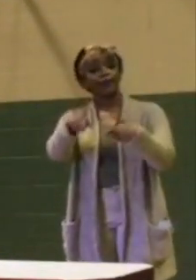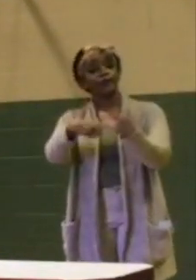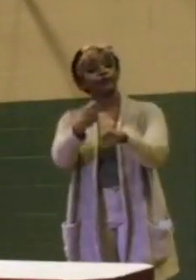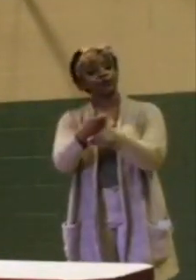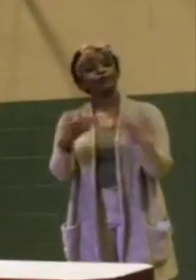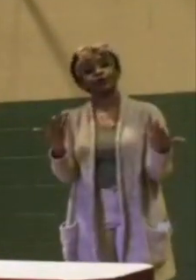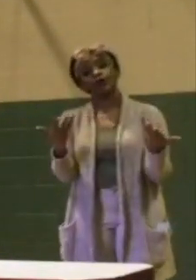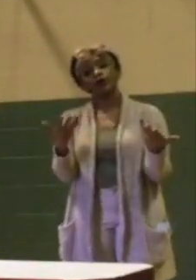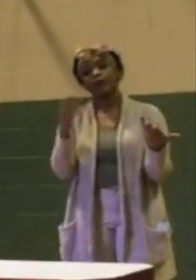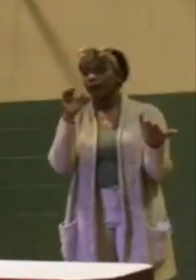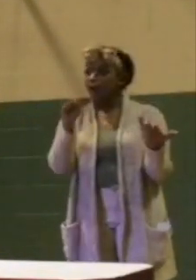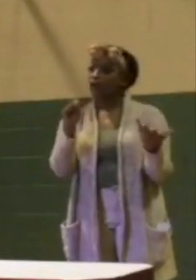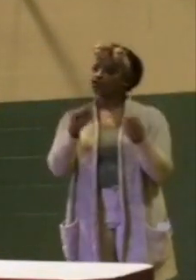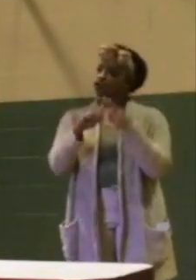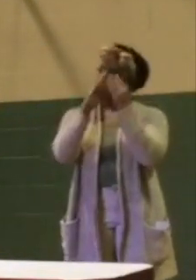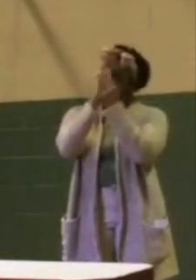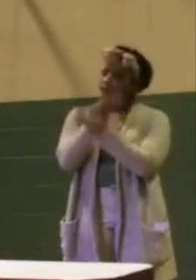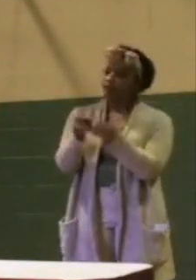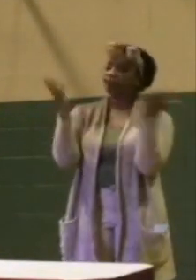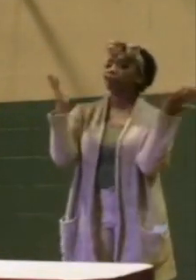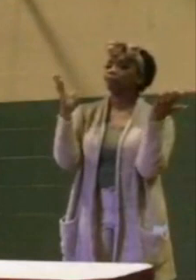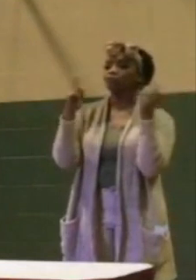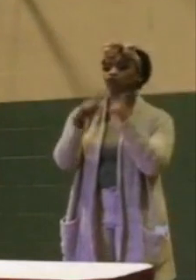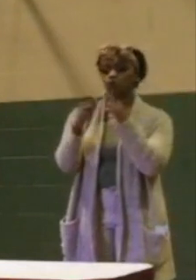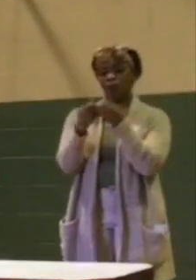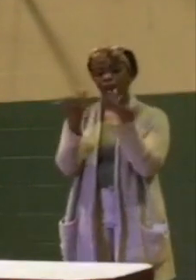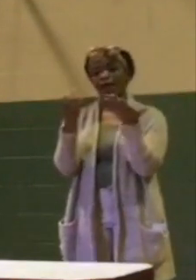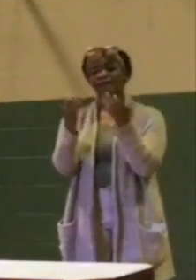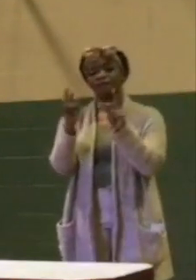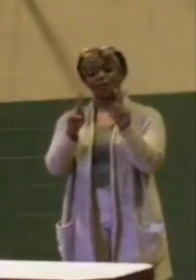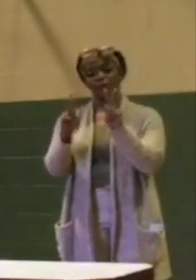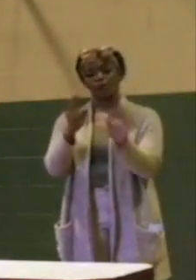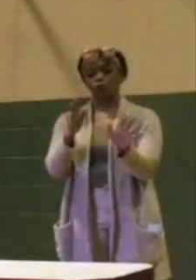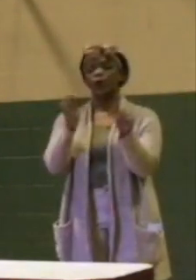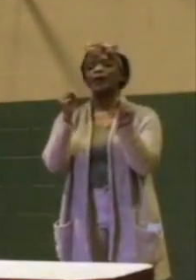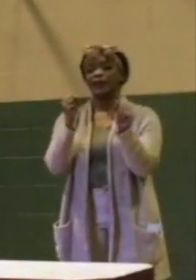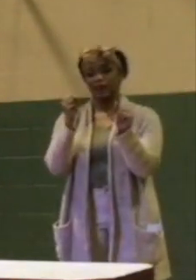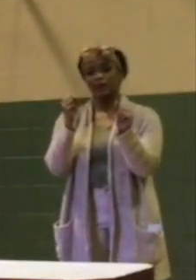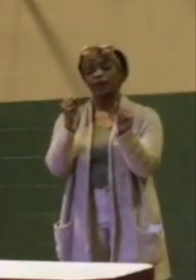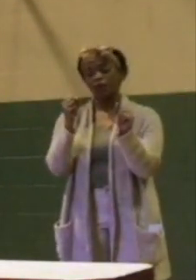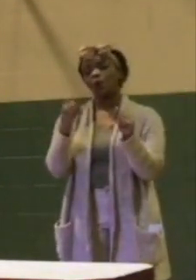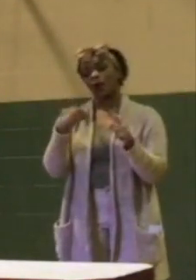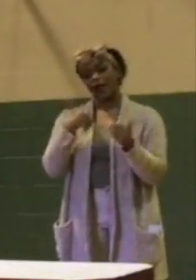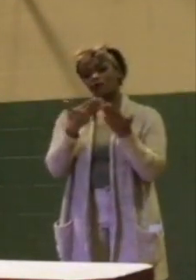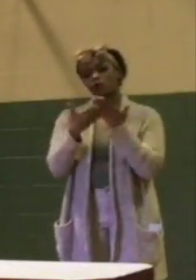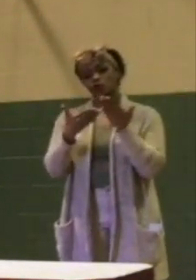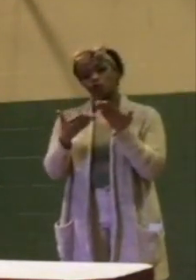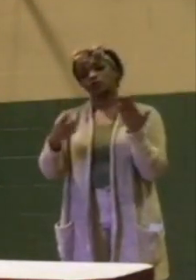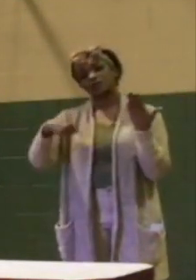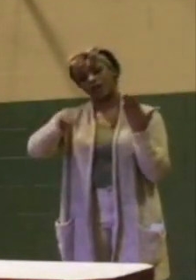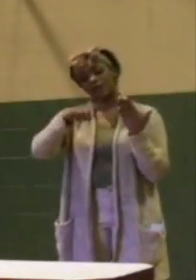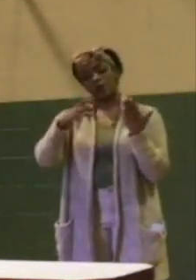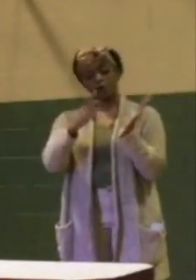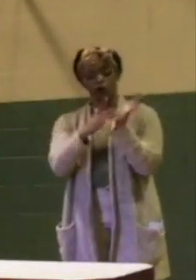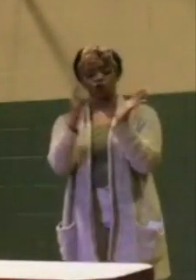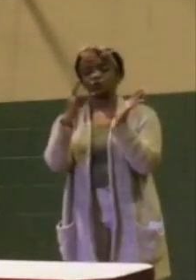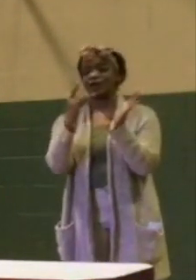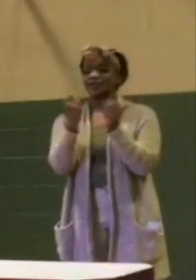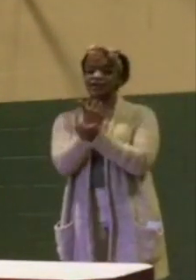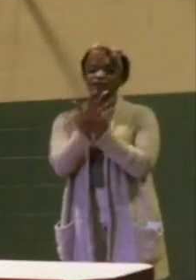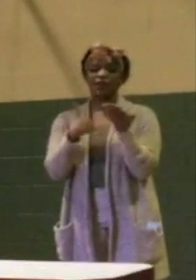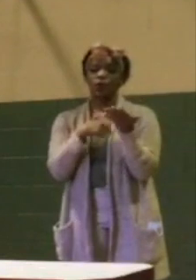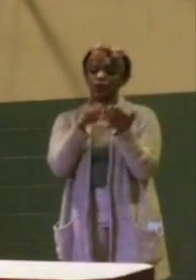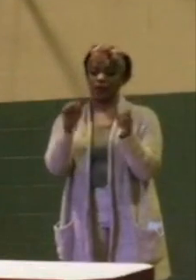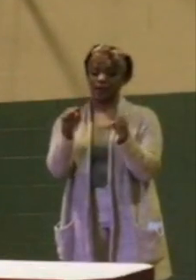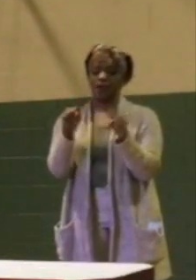we're able to communicate to a wide group of people in a very quick way. There's resources out there and being able to utilize everything that we possibly can to